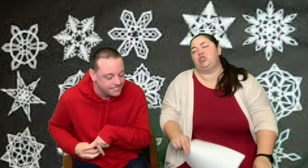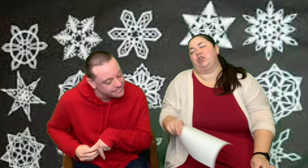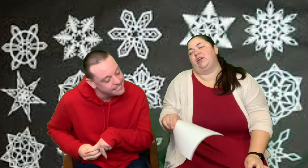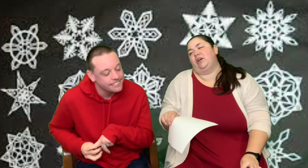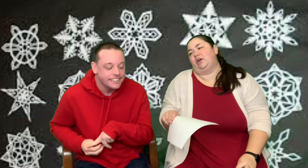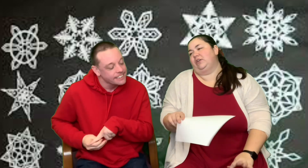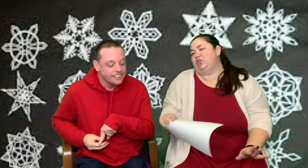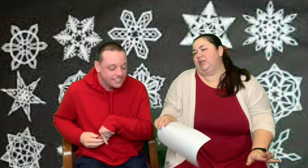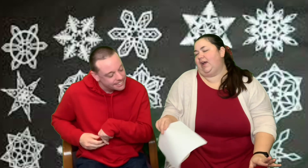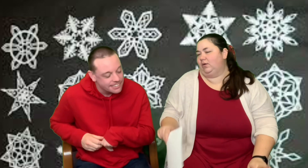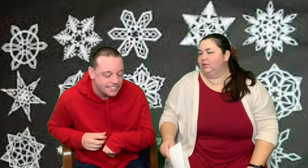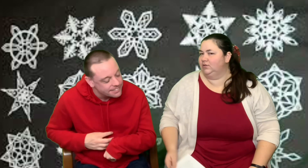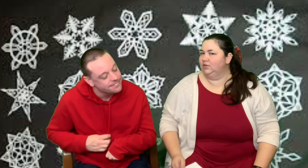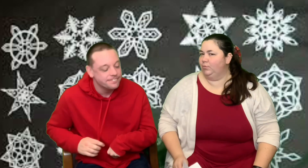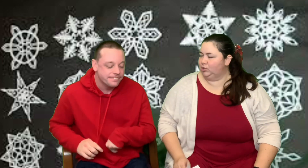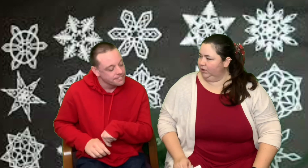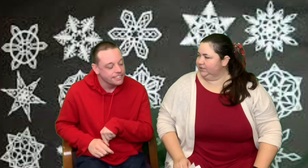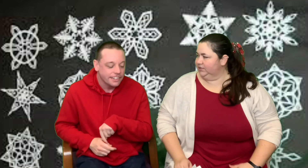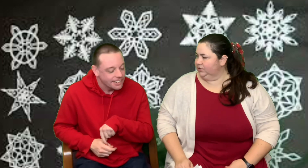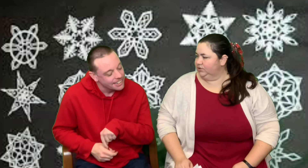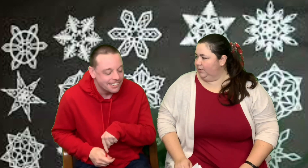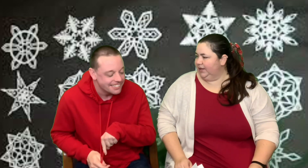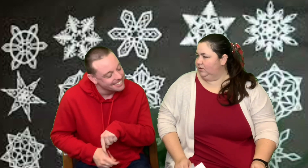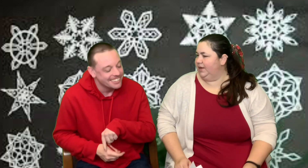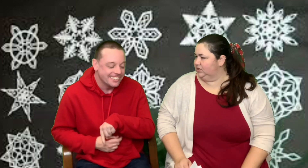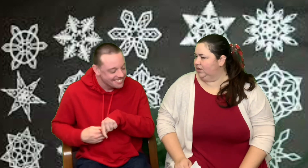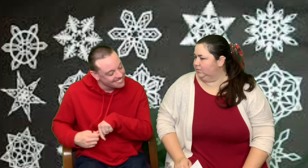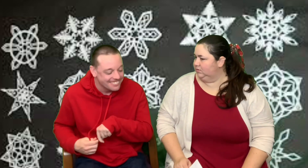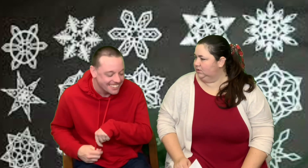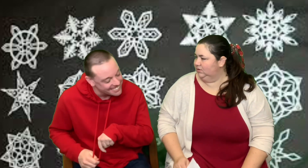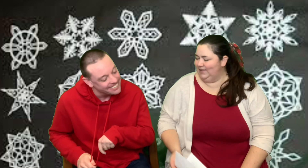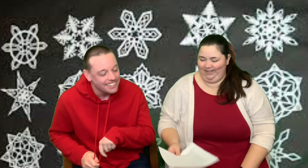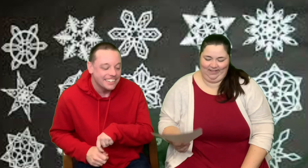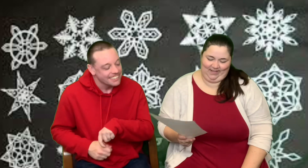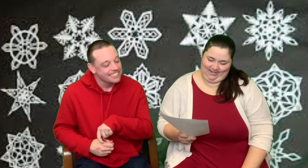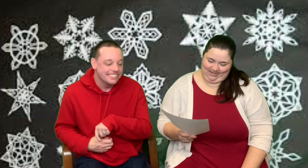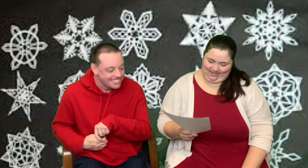They just chill. They chill out. Which works because they're snowmen. They're made of snow.